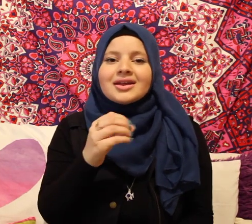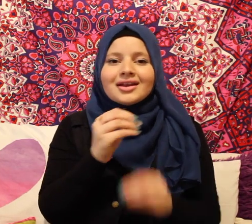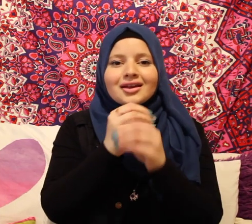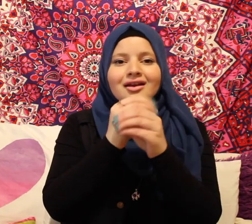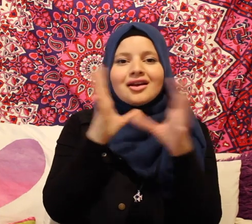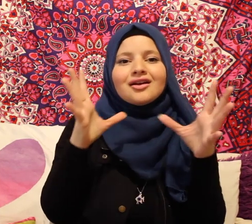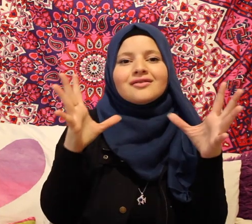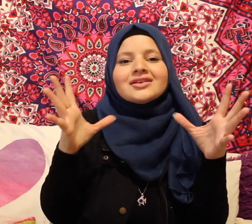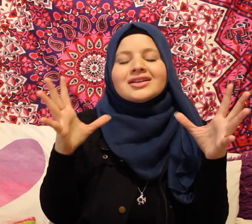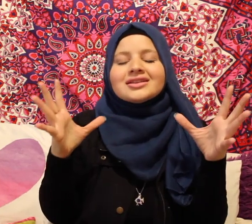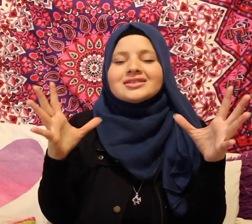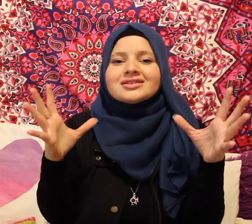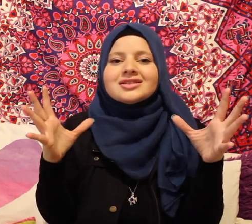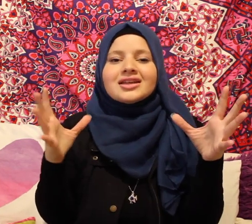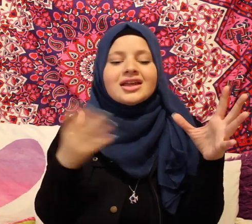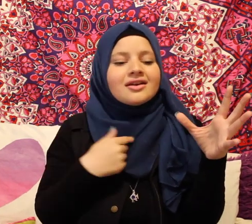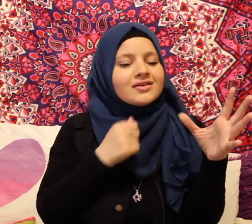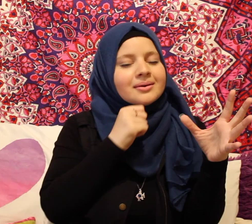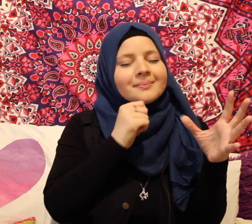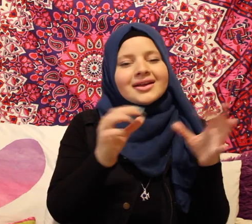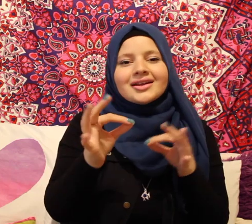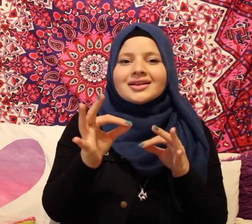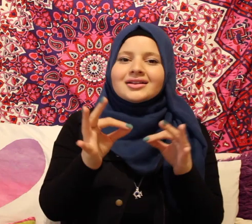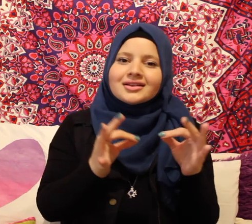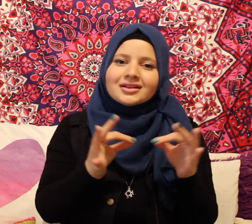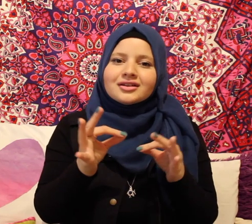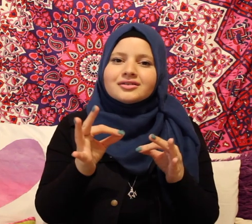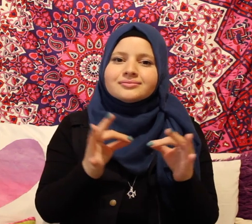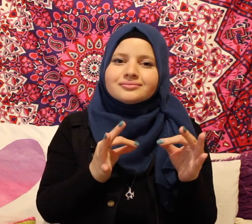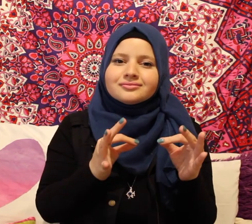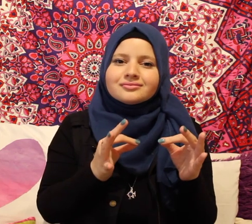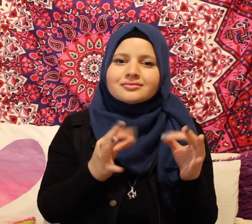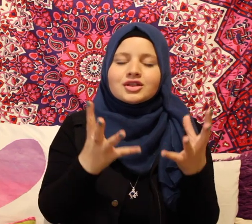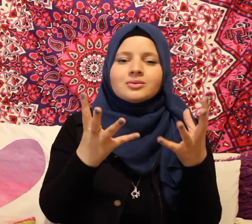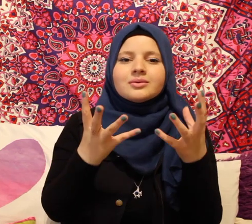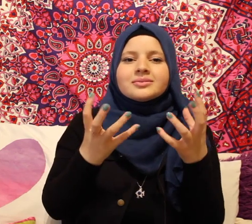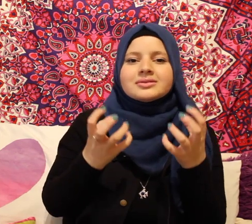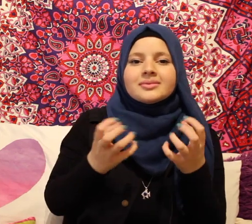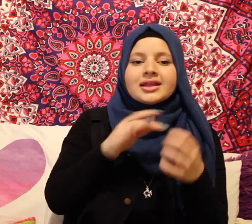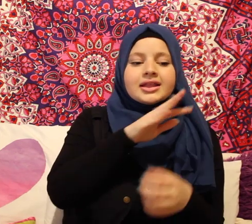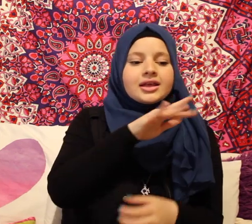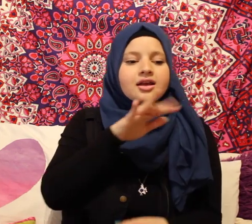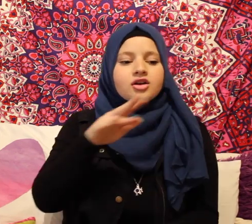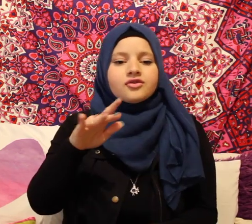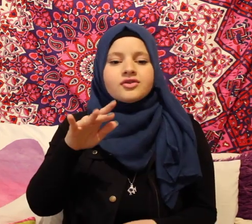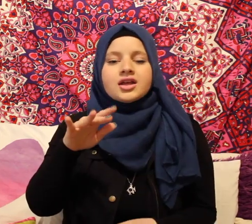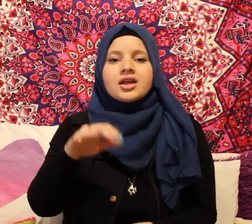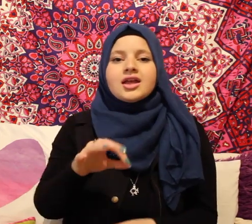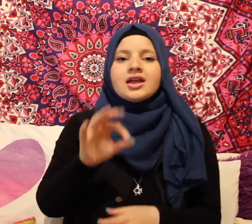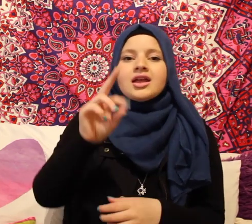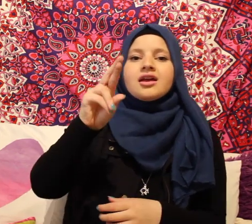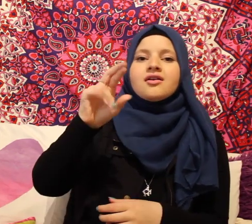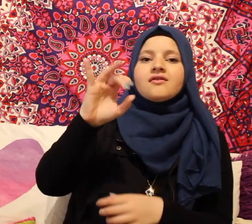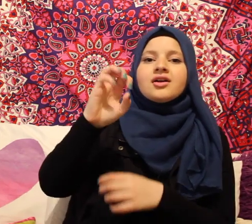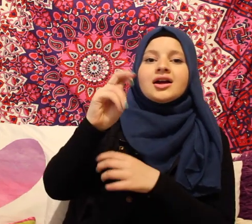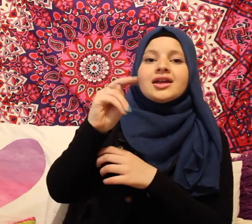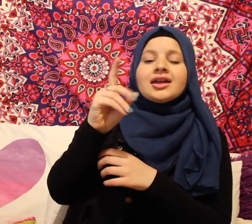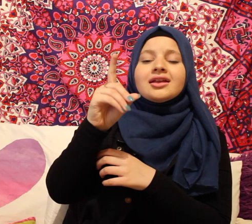I made it obvious? Haven't I made it clear? For me to spell it out for you, F-R-I